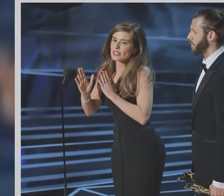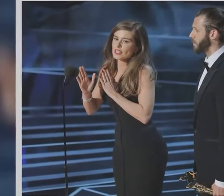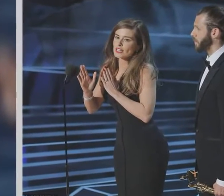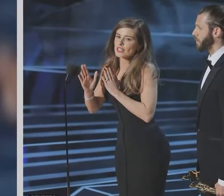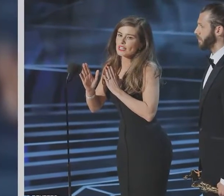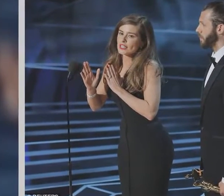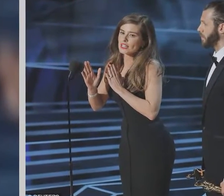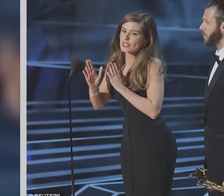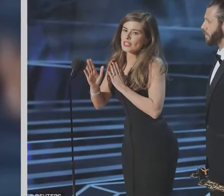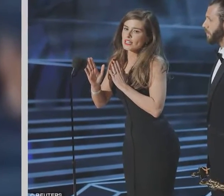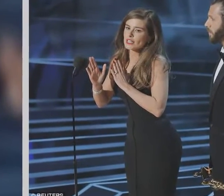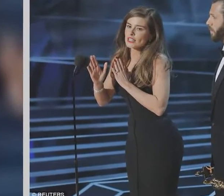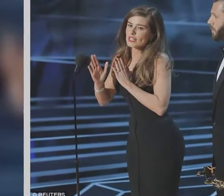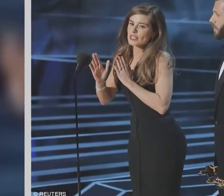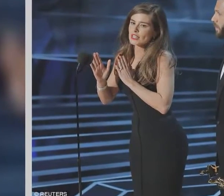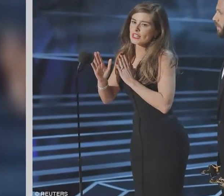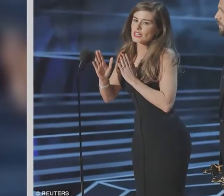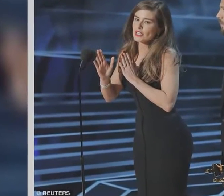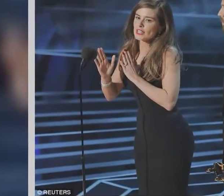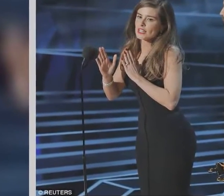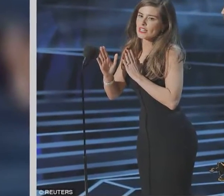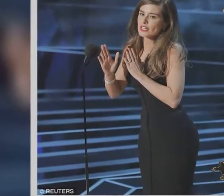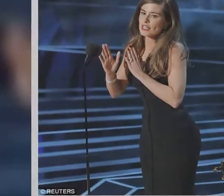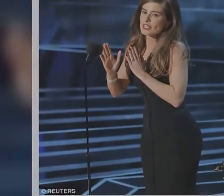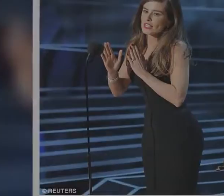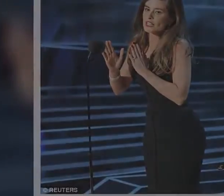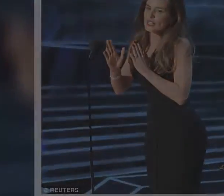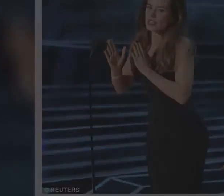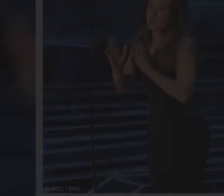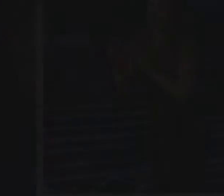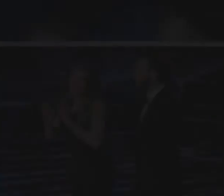had a cup of tea, had a bit of a celebration with them.